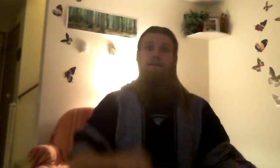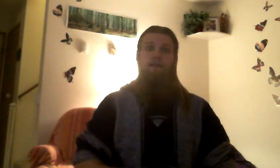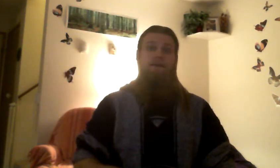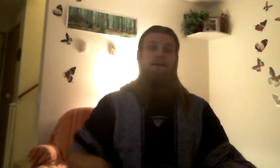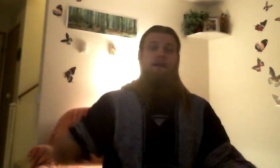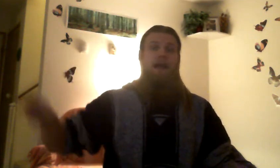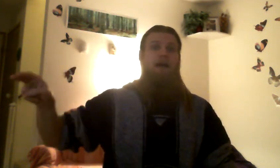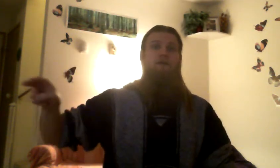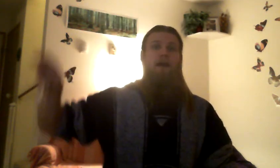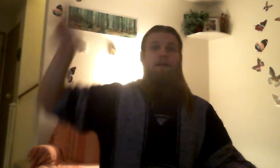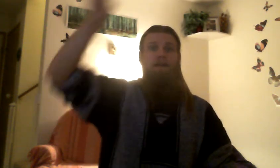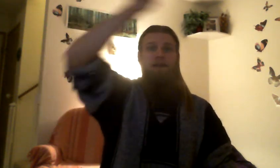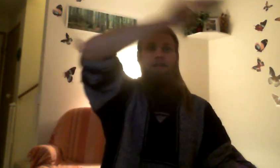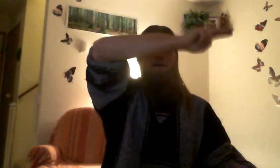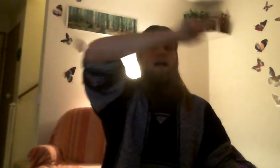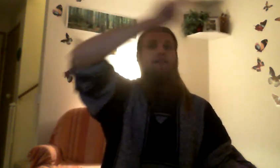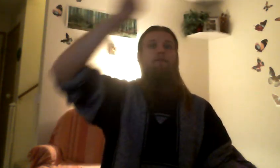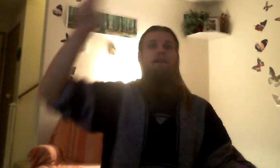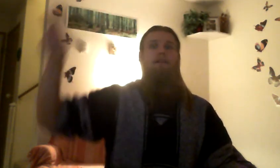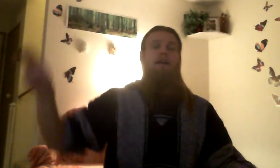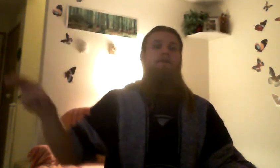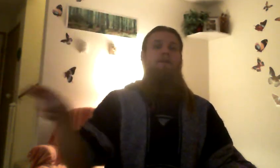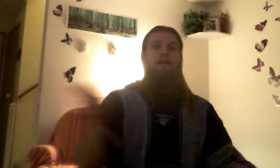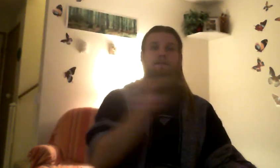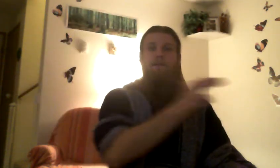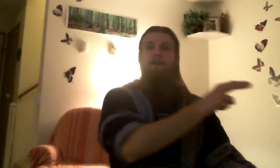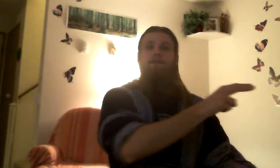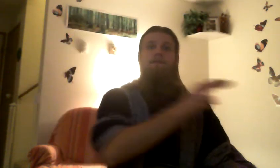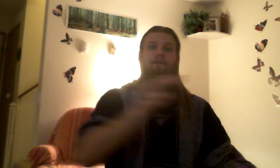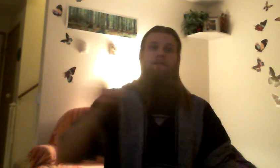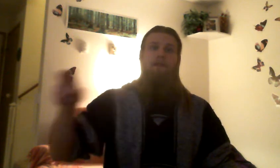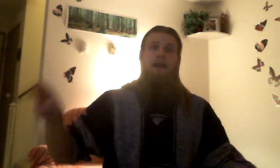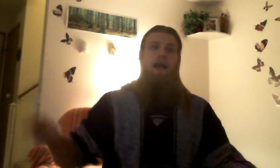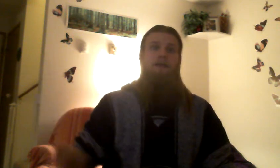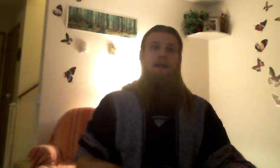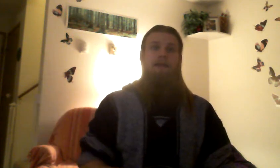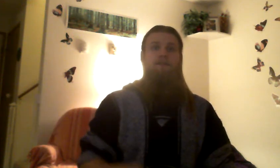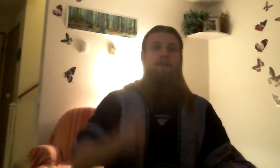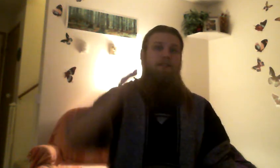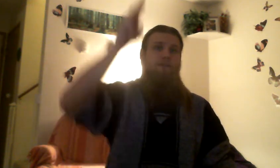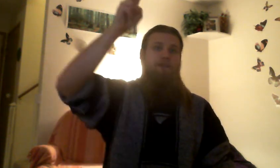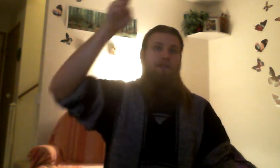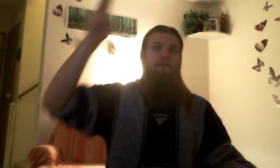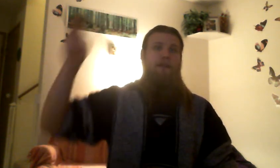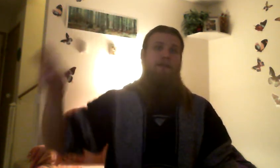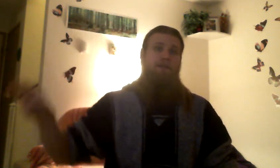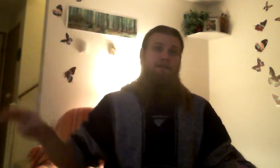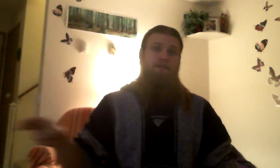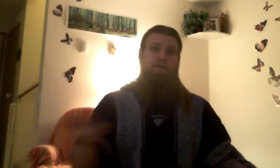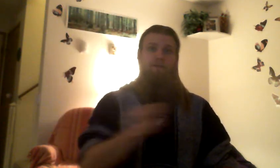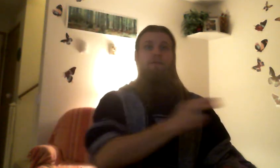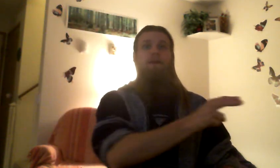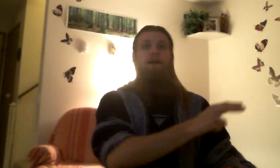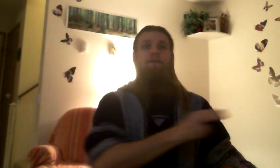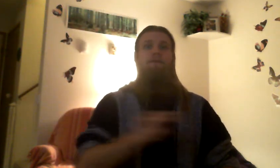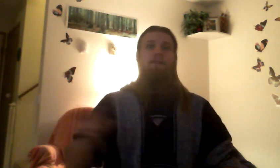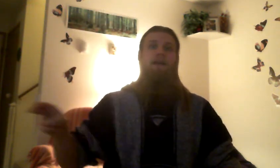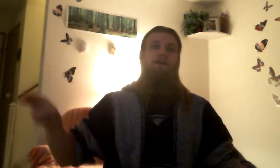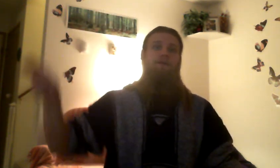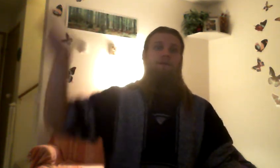about how well your eyes will repair themselves. Um, and if you need to, you can smoke cannabis too. Um, to help you with